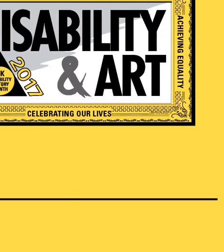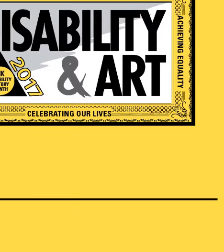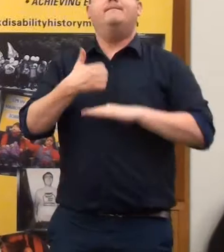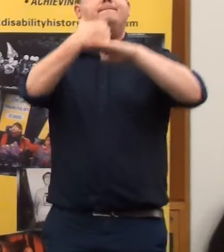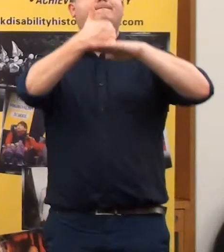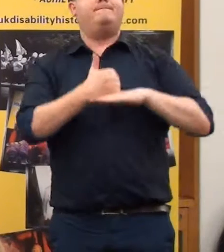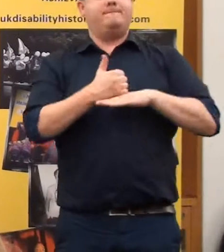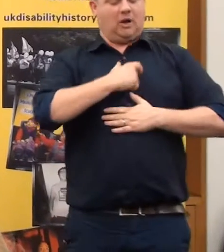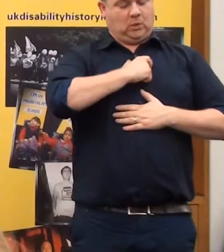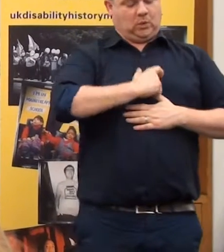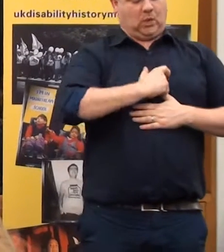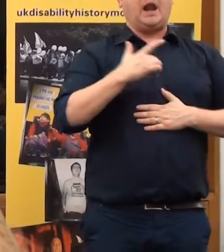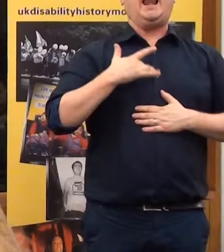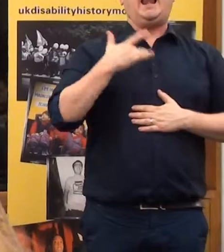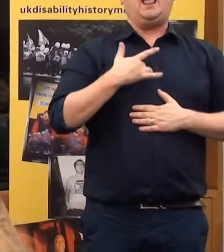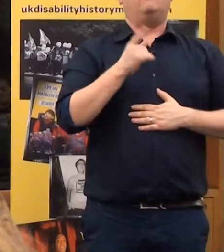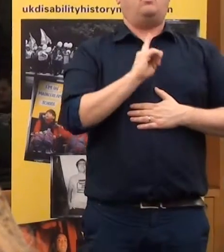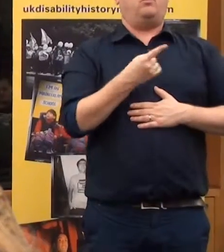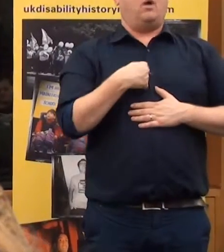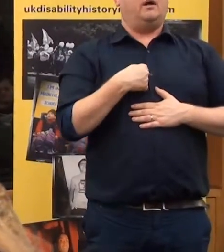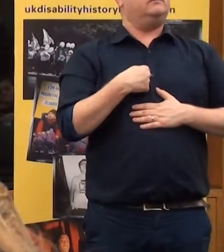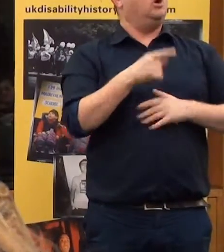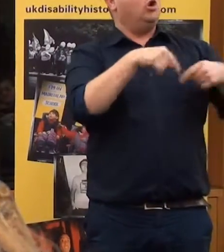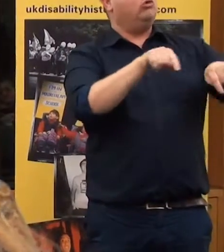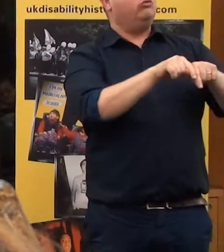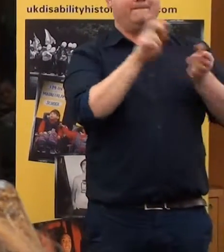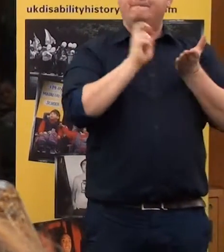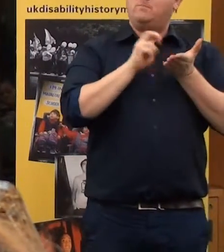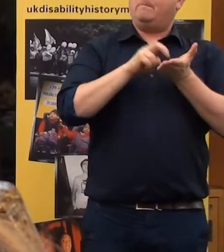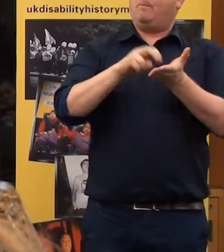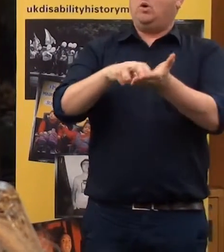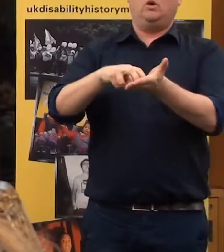important role in life, is to book rooms in this place for people.